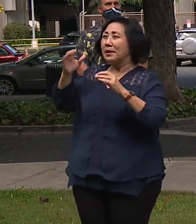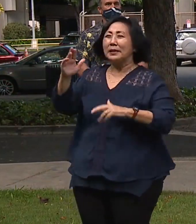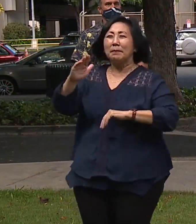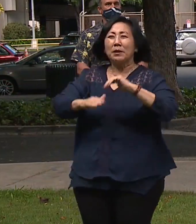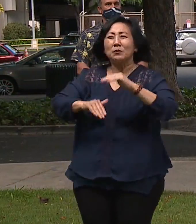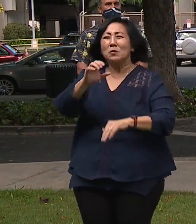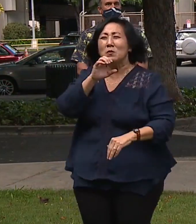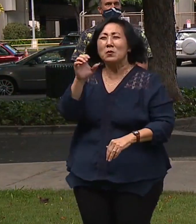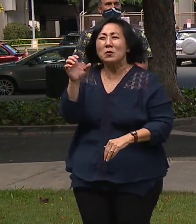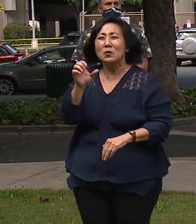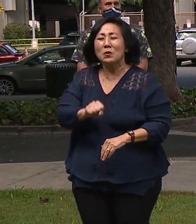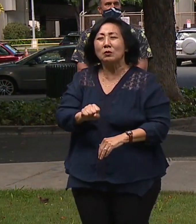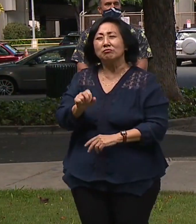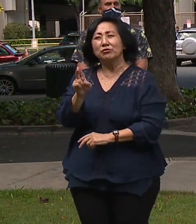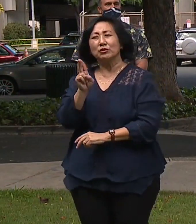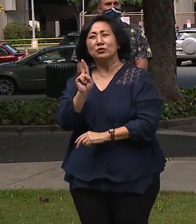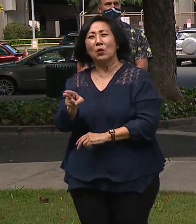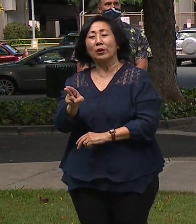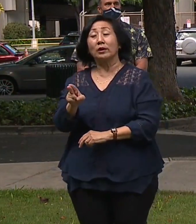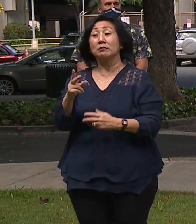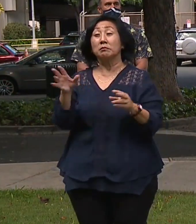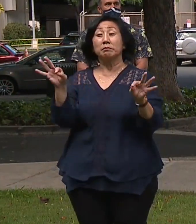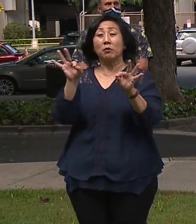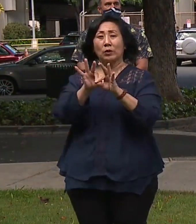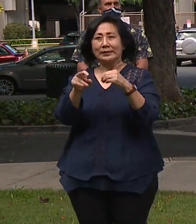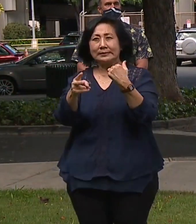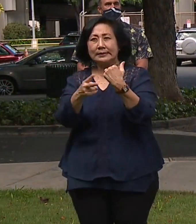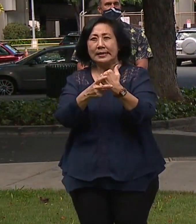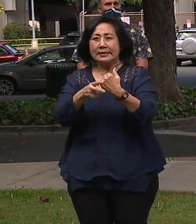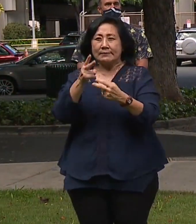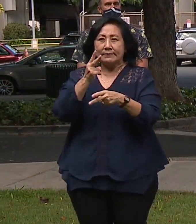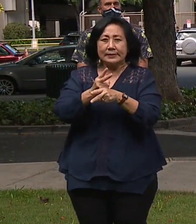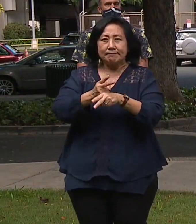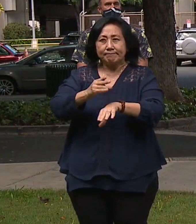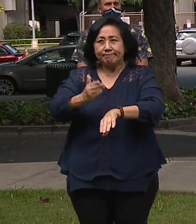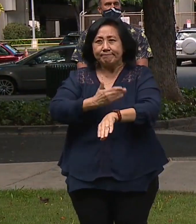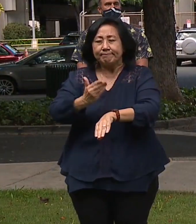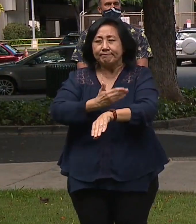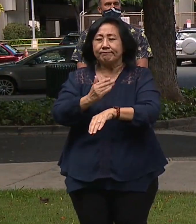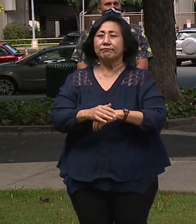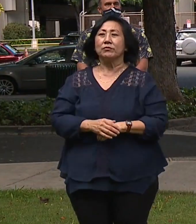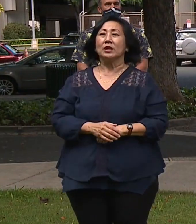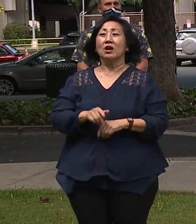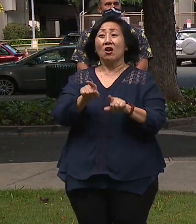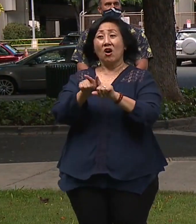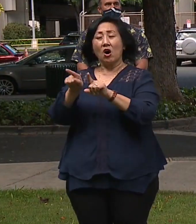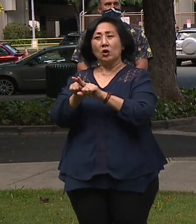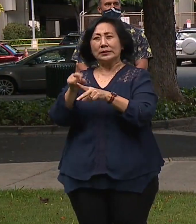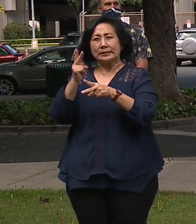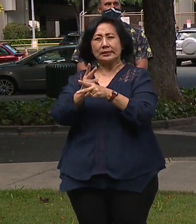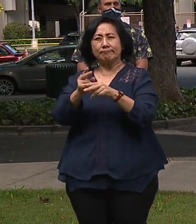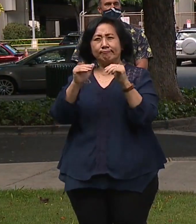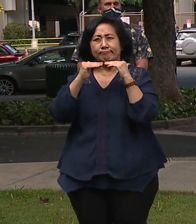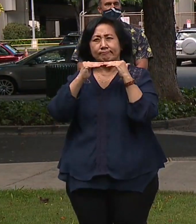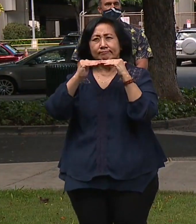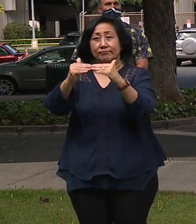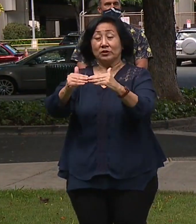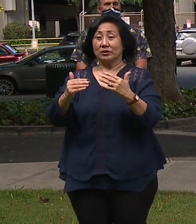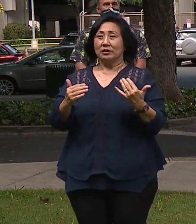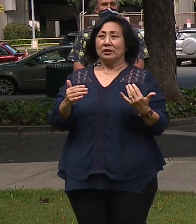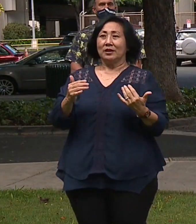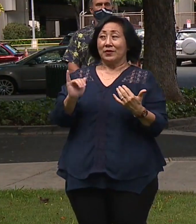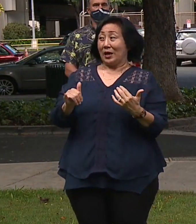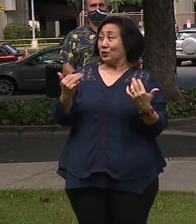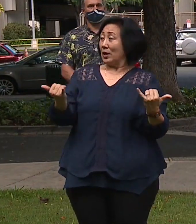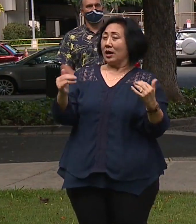It's all about preservation. It's about restoration. It's about resiliency, and today that's what we're talking about is